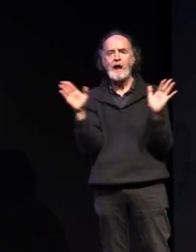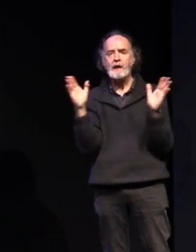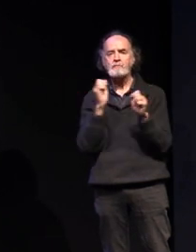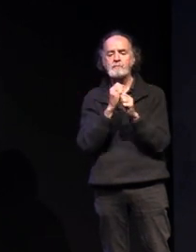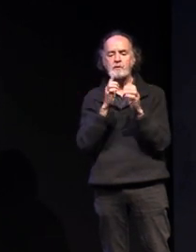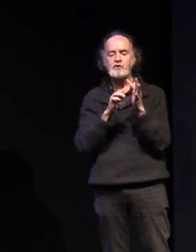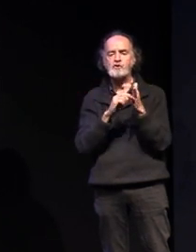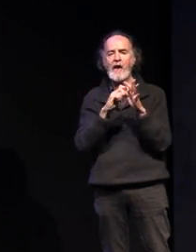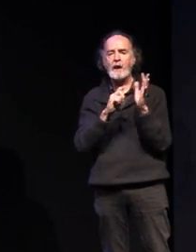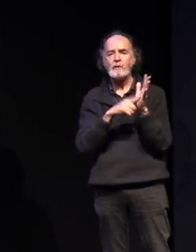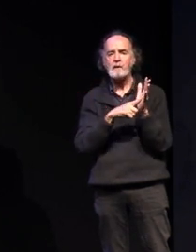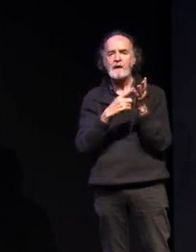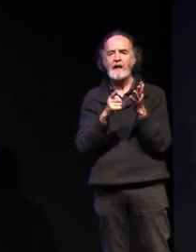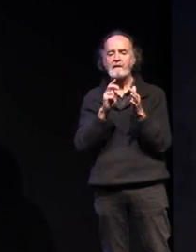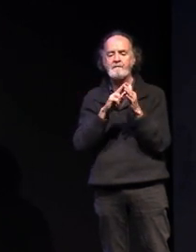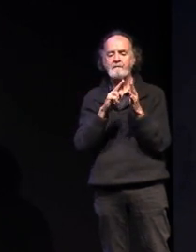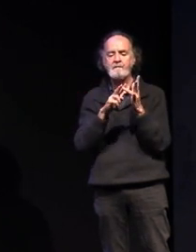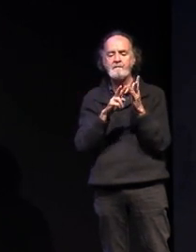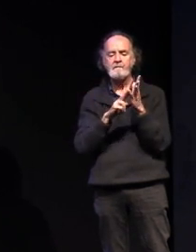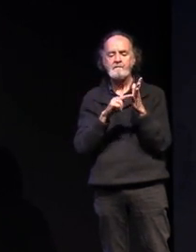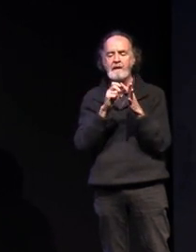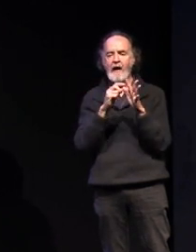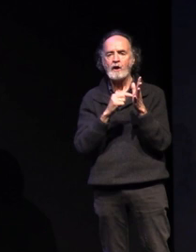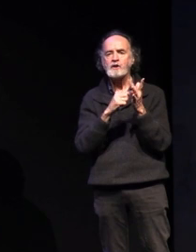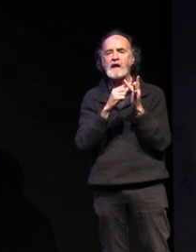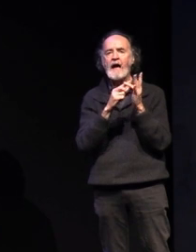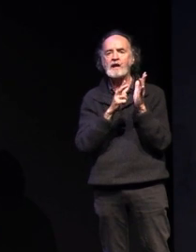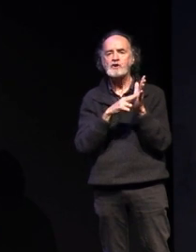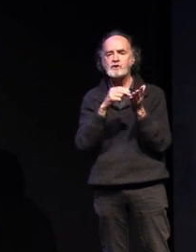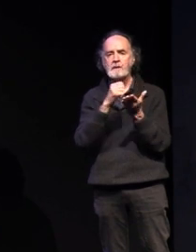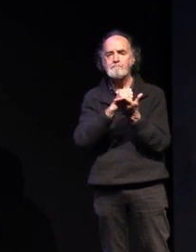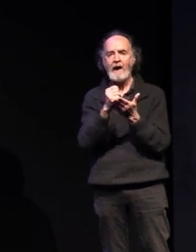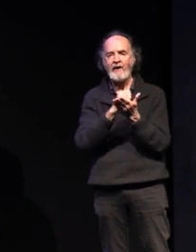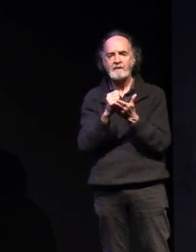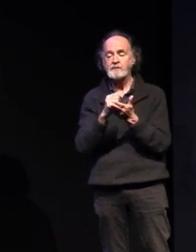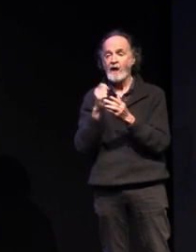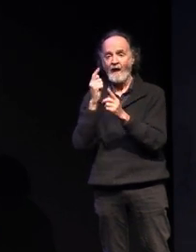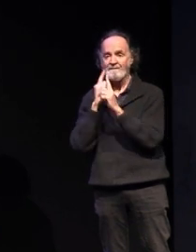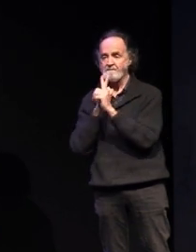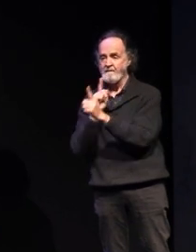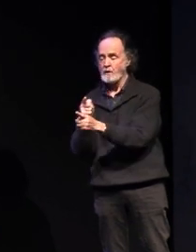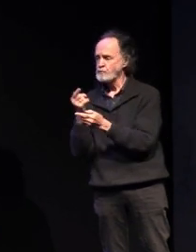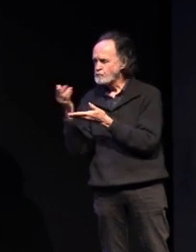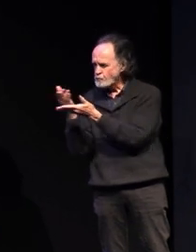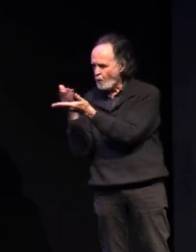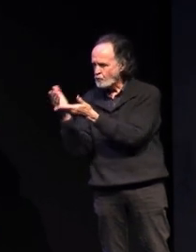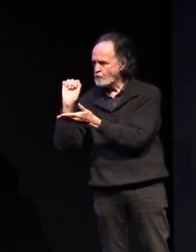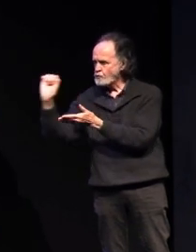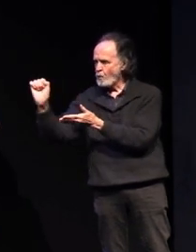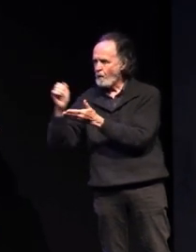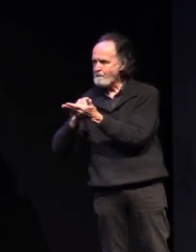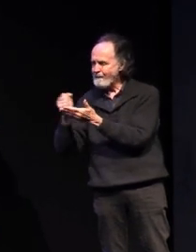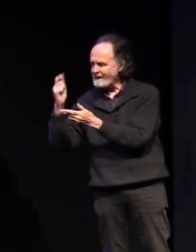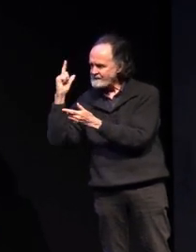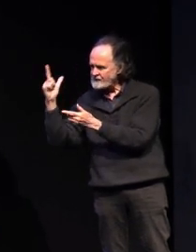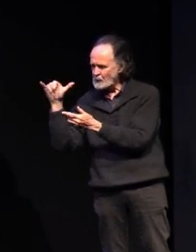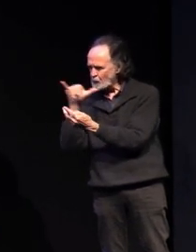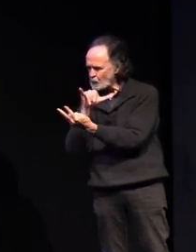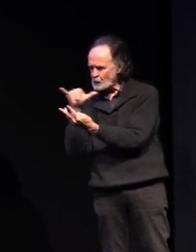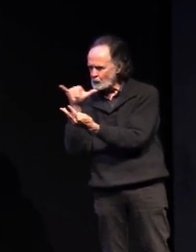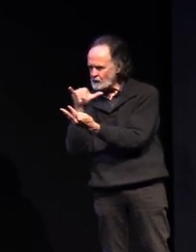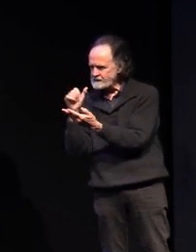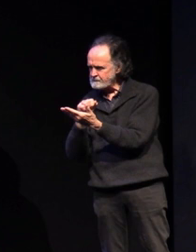foundation maths and we'd encourage you to talk to your current maths teacher about the appropriate selection whether you're selecting within vce